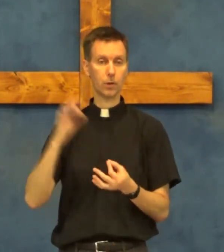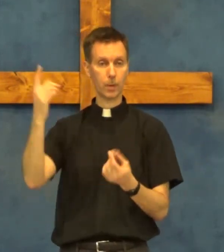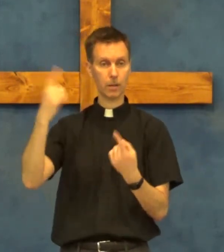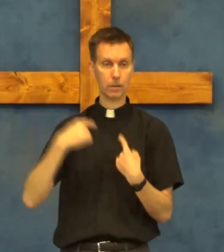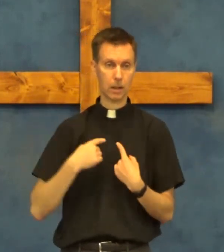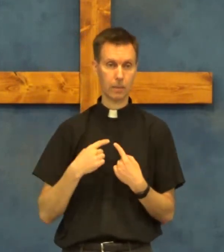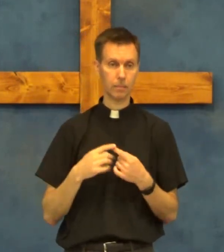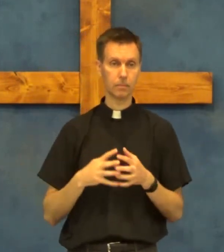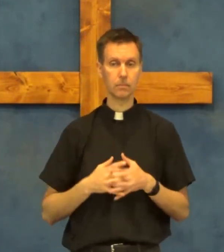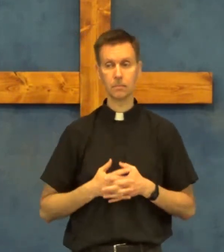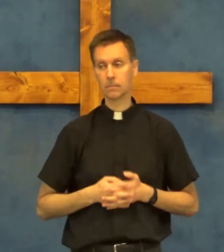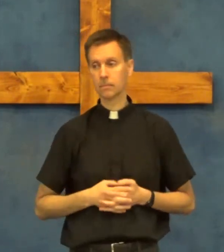Spirit to come